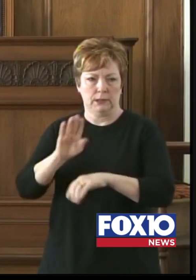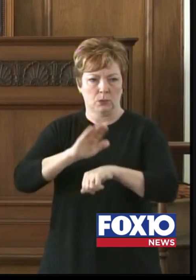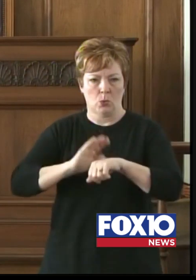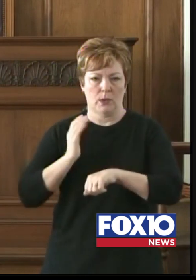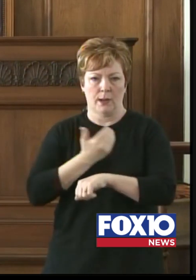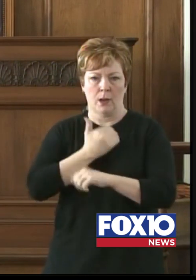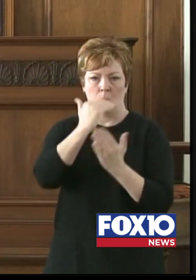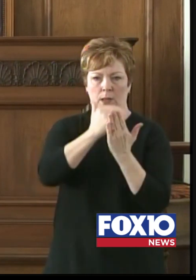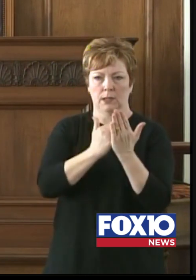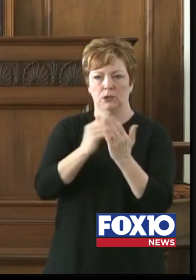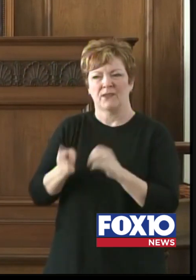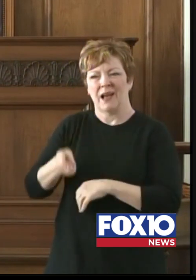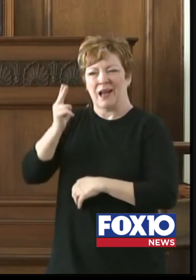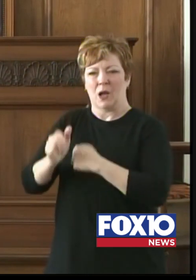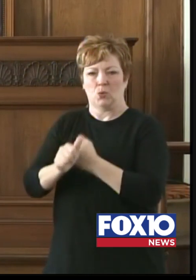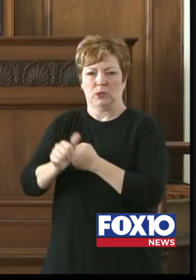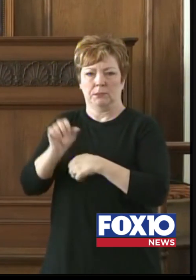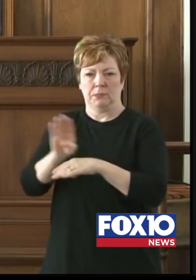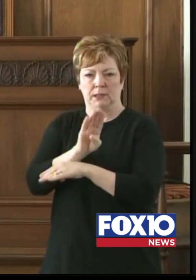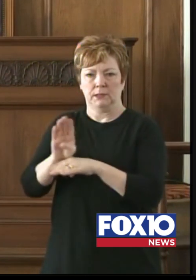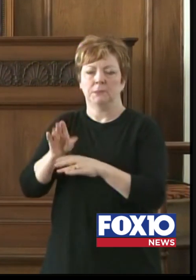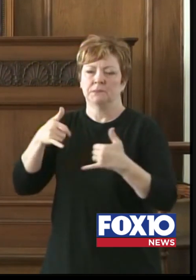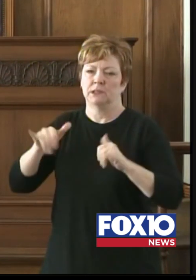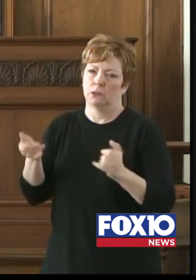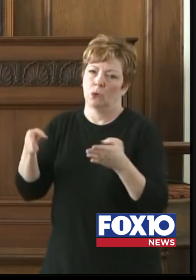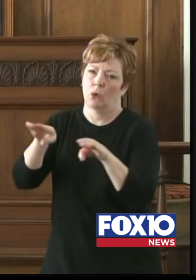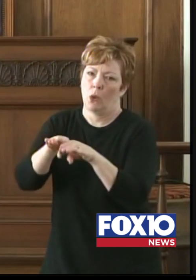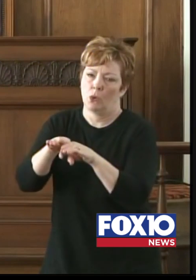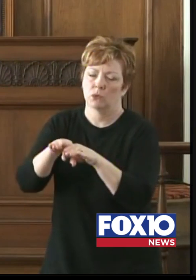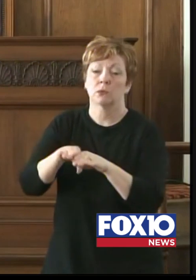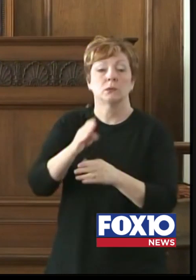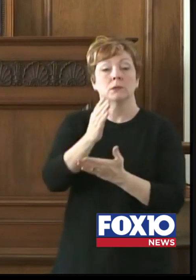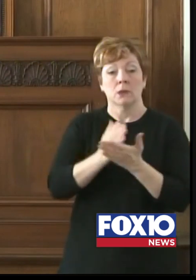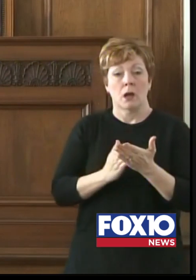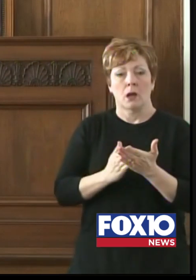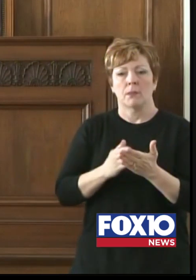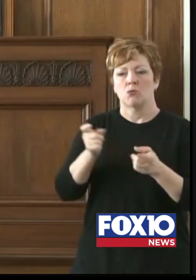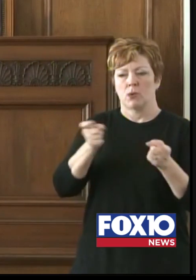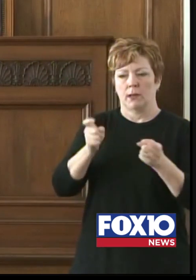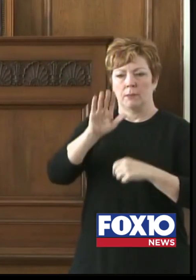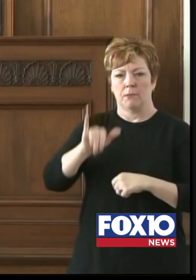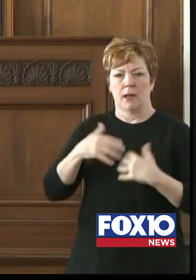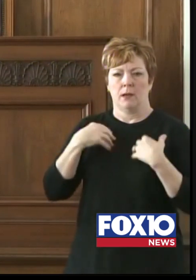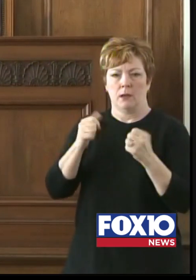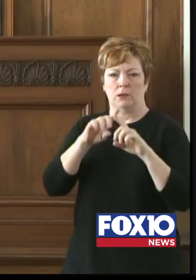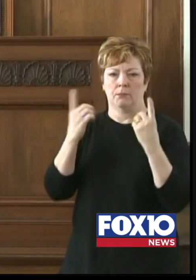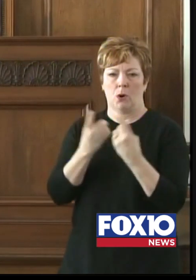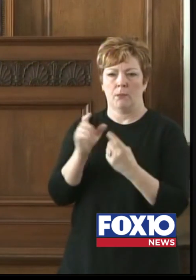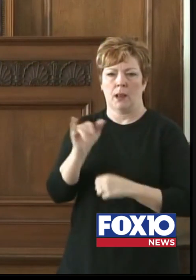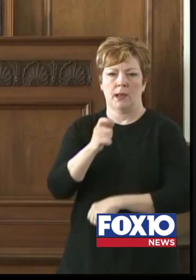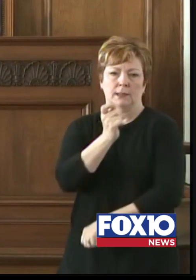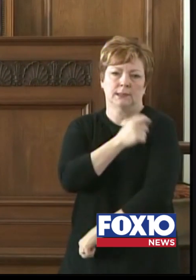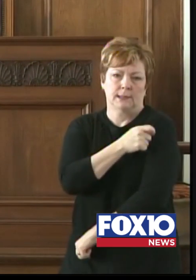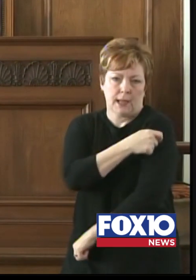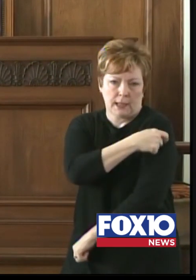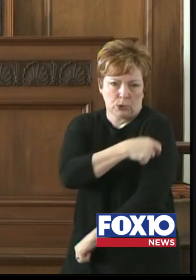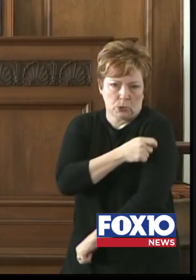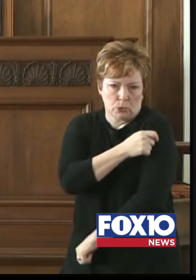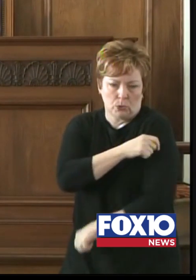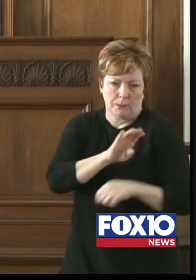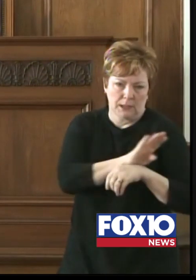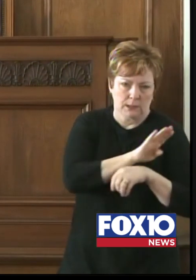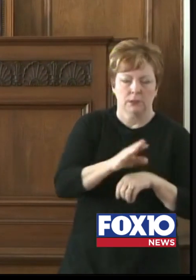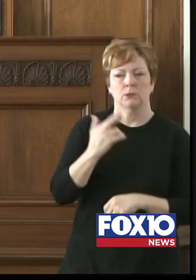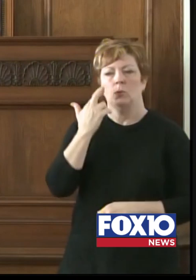higher risk businesses that are still closed. Some of these are regulated by the health departments, such as tattoo portals and